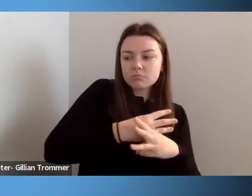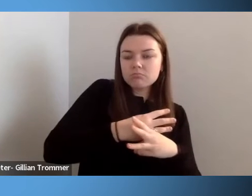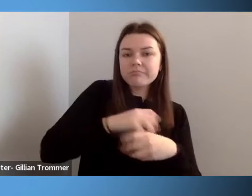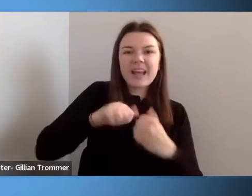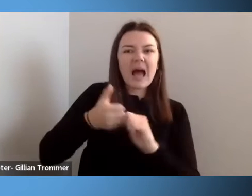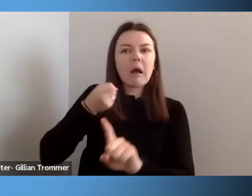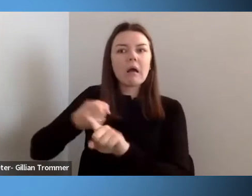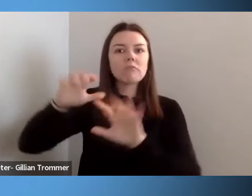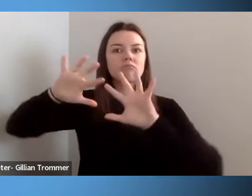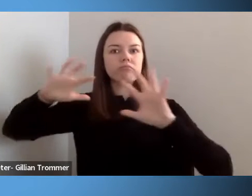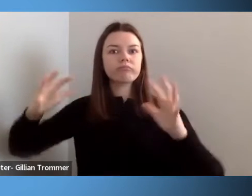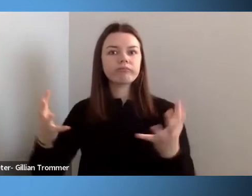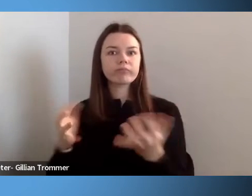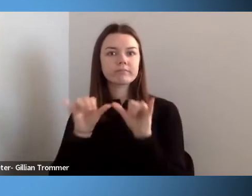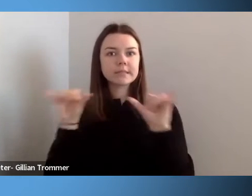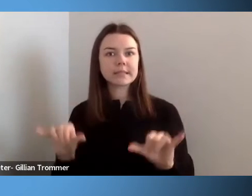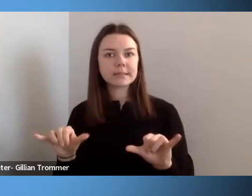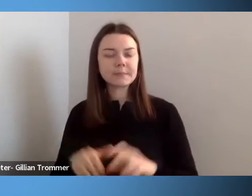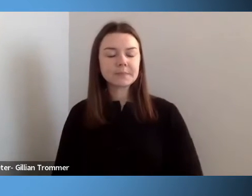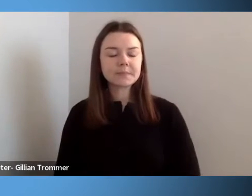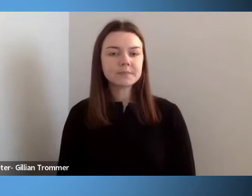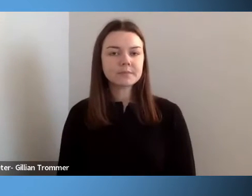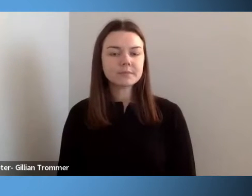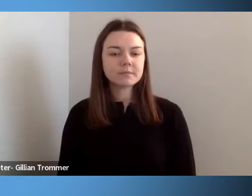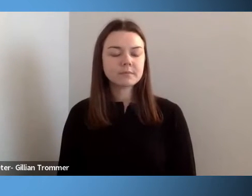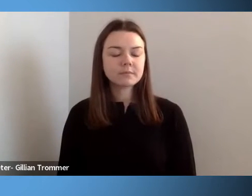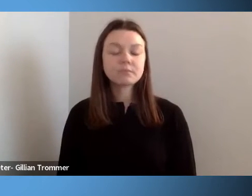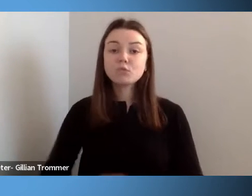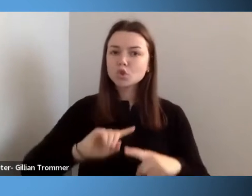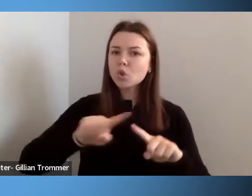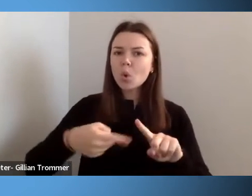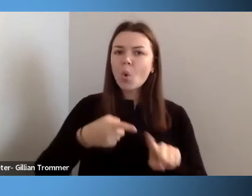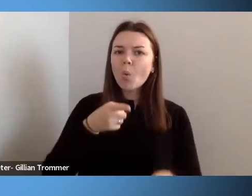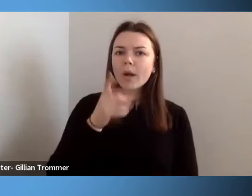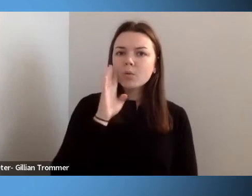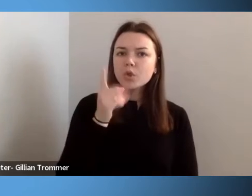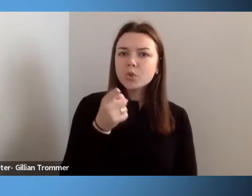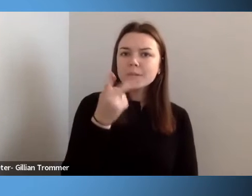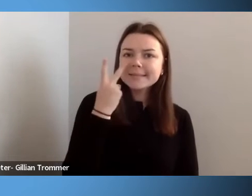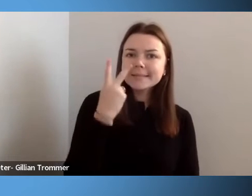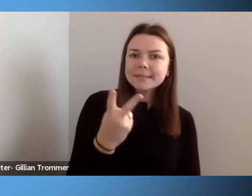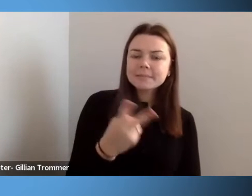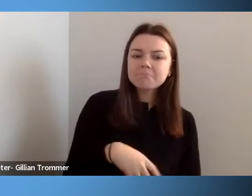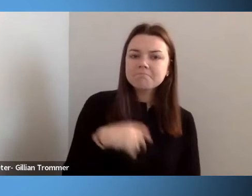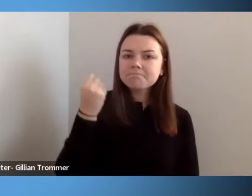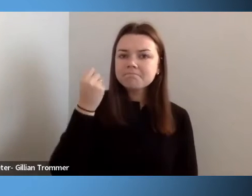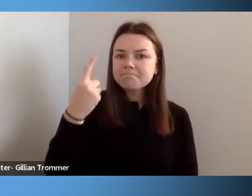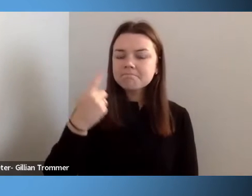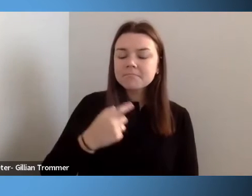When will each of you see and understand that my mobility device